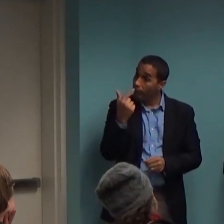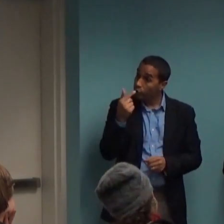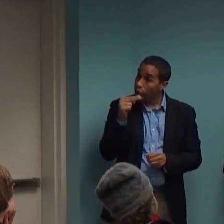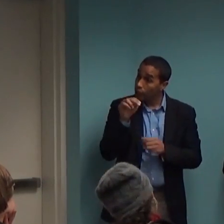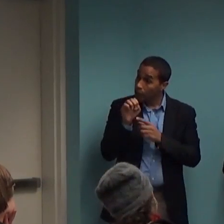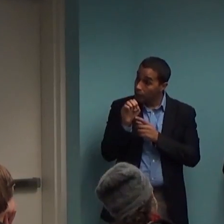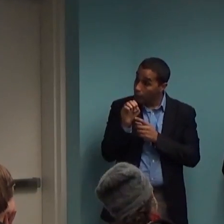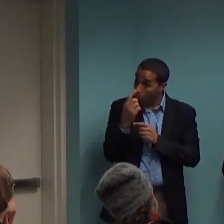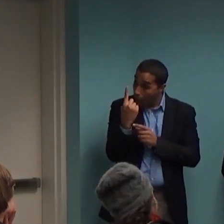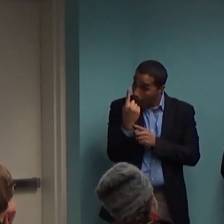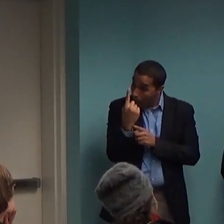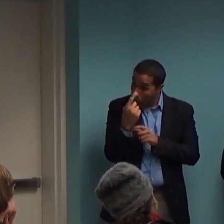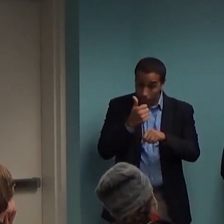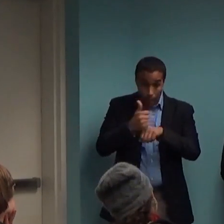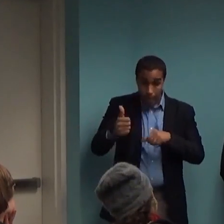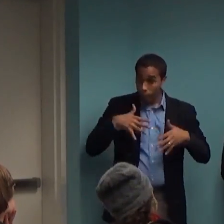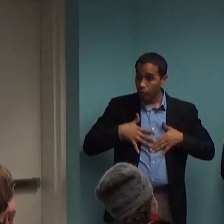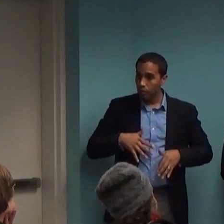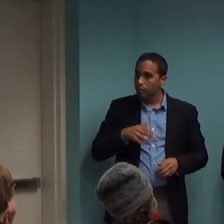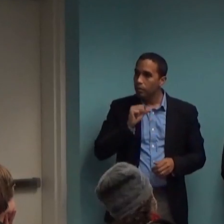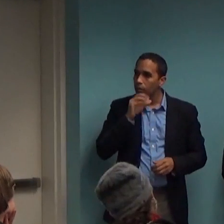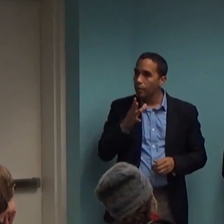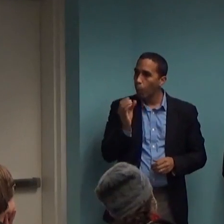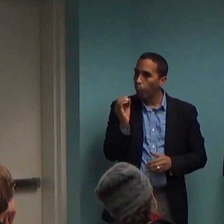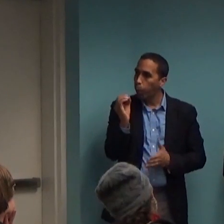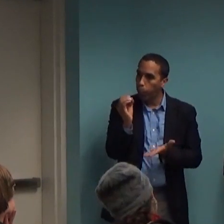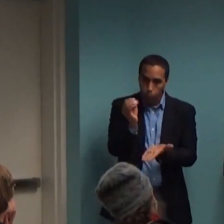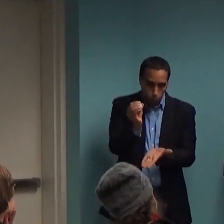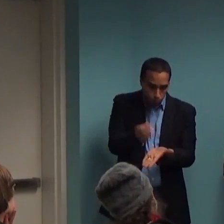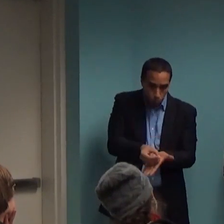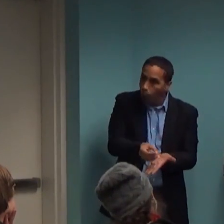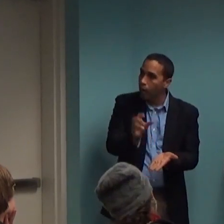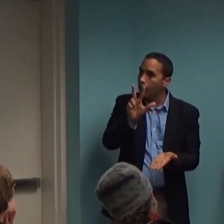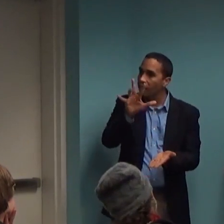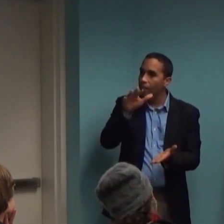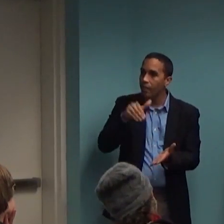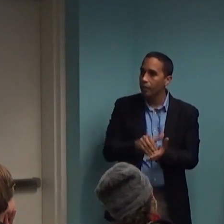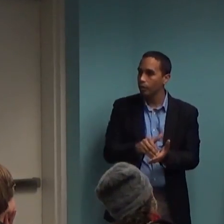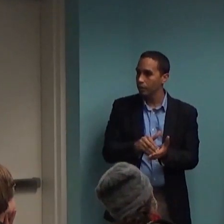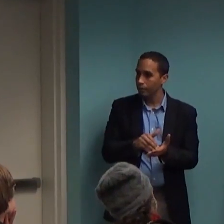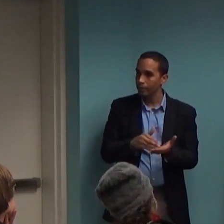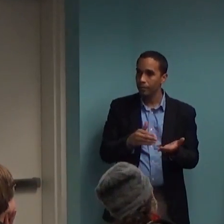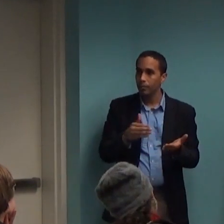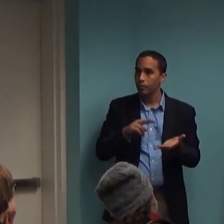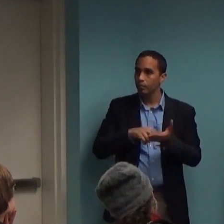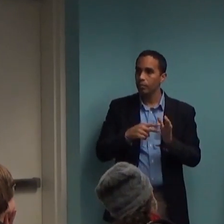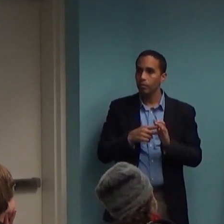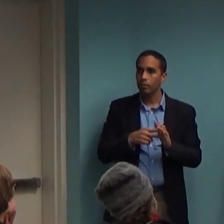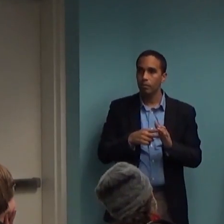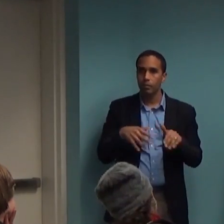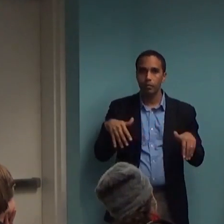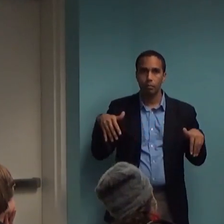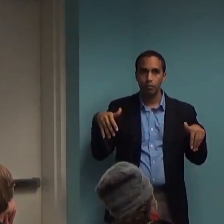,000 people. That's a lot of people, right? That's enough that you would probably want to say, yeah, you know what, we really demonstrated this pretty clearly.